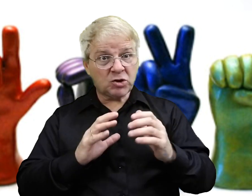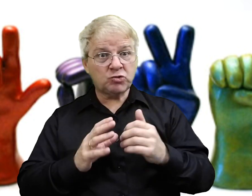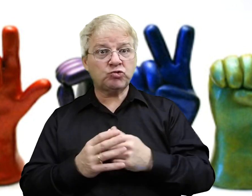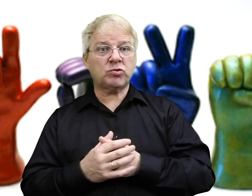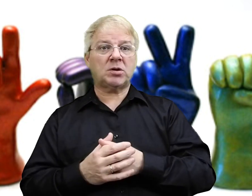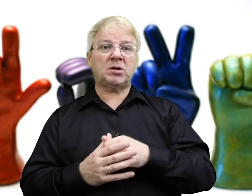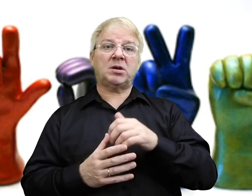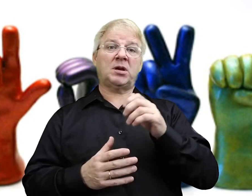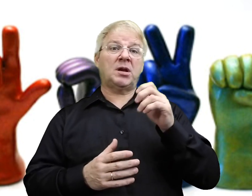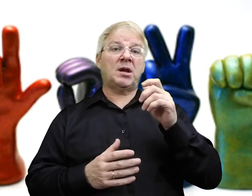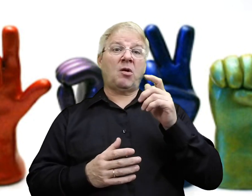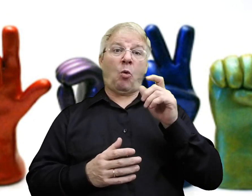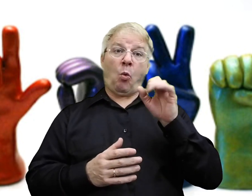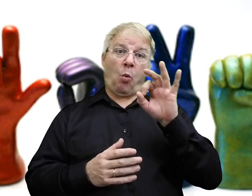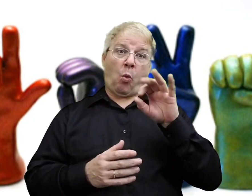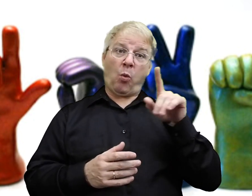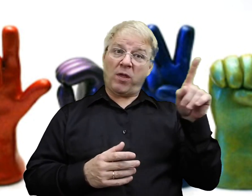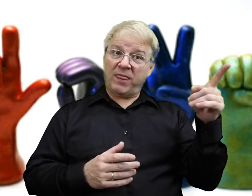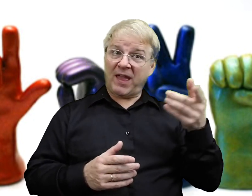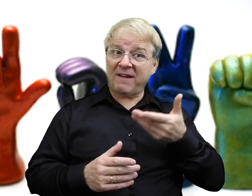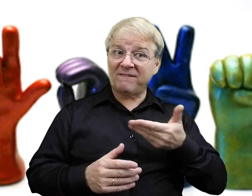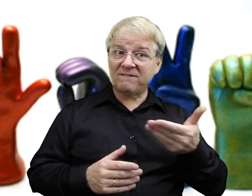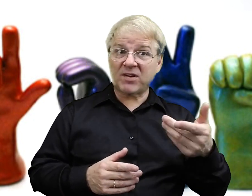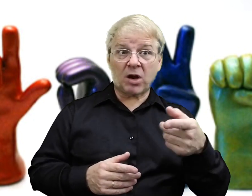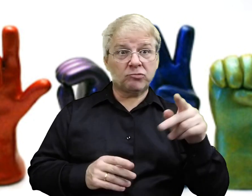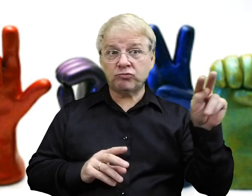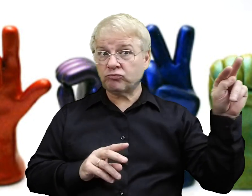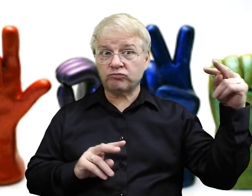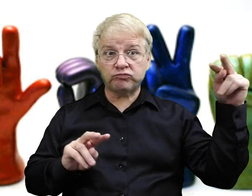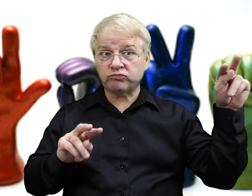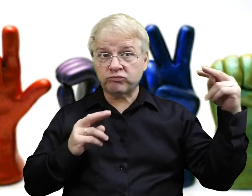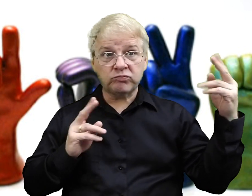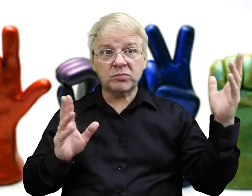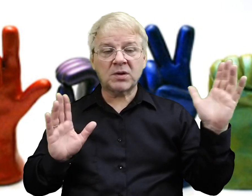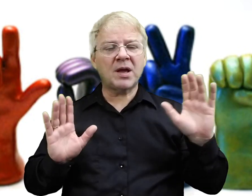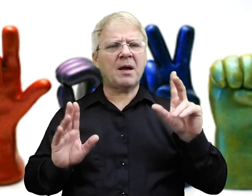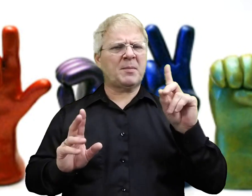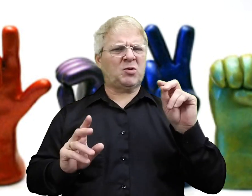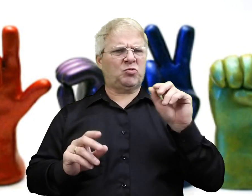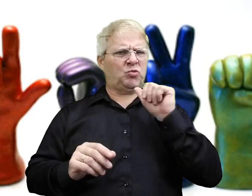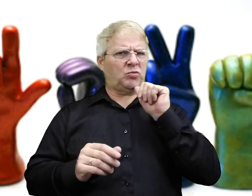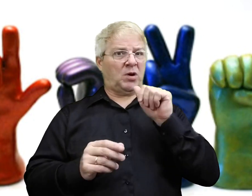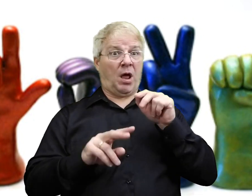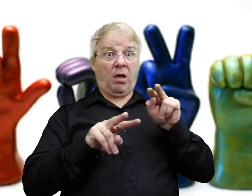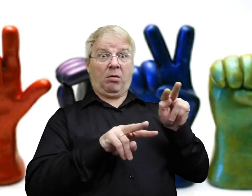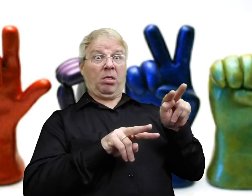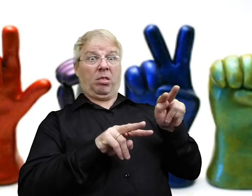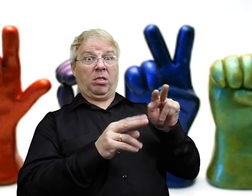or if they invite you by you catching each other's eyes.